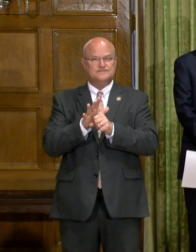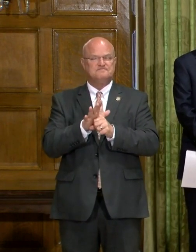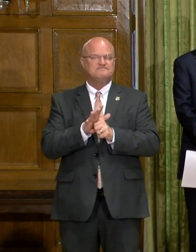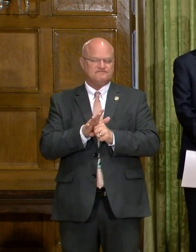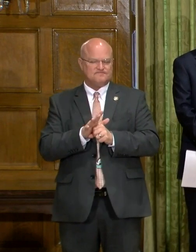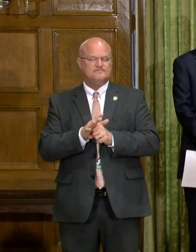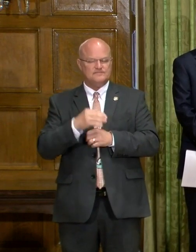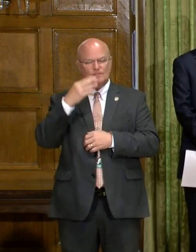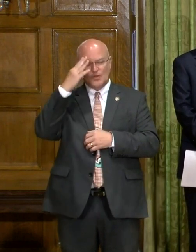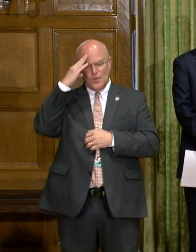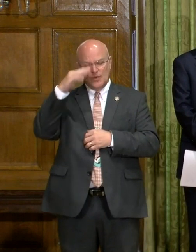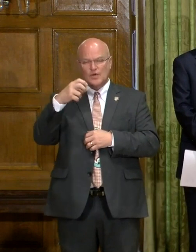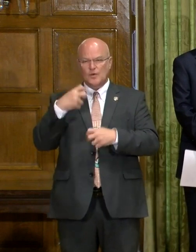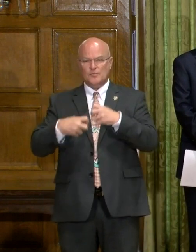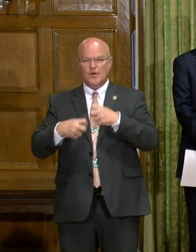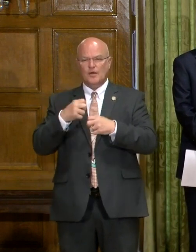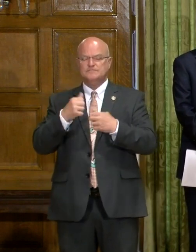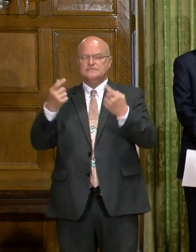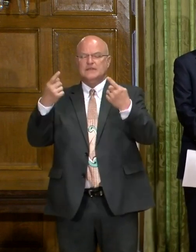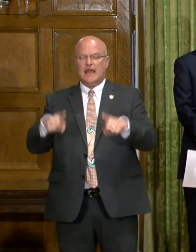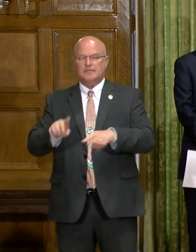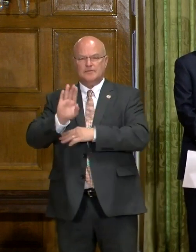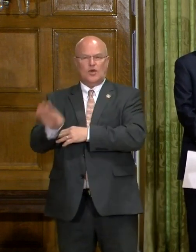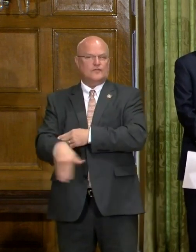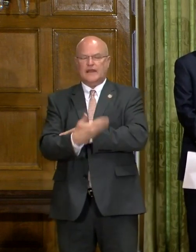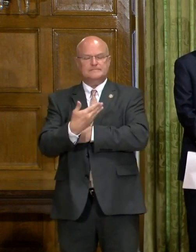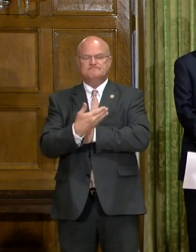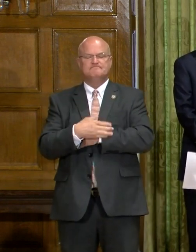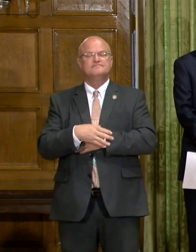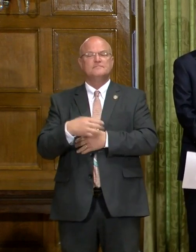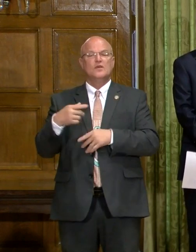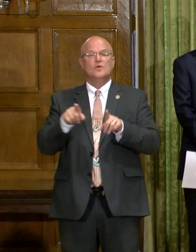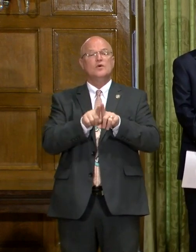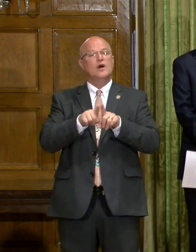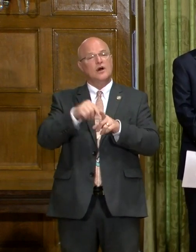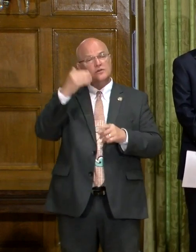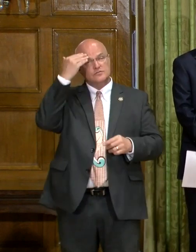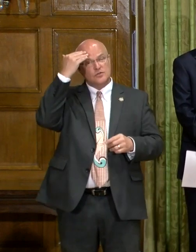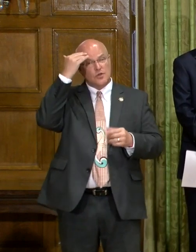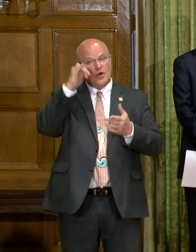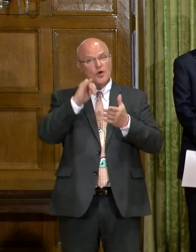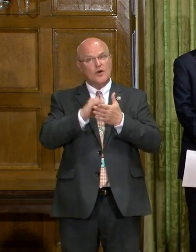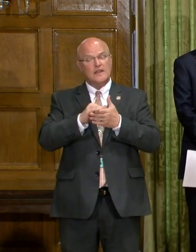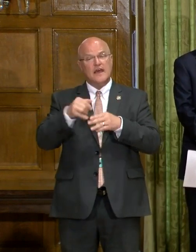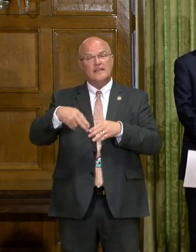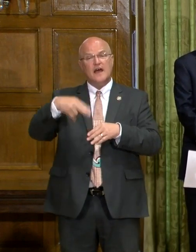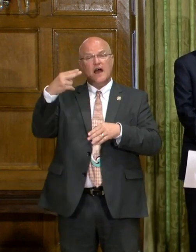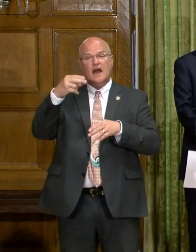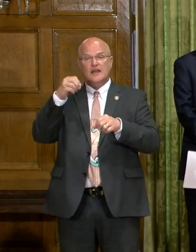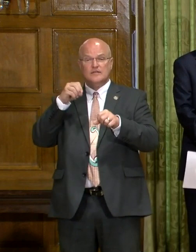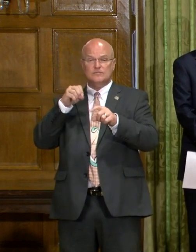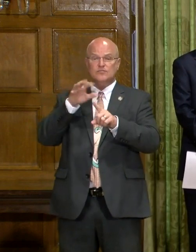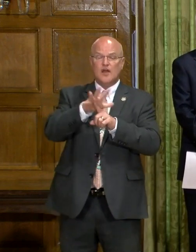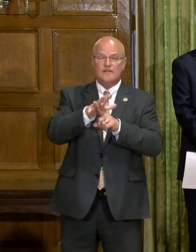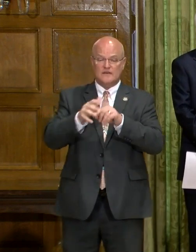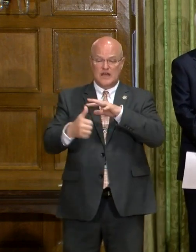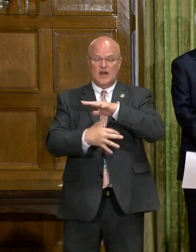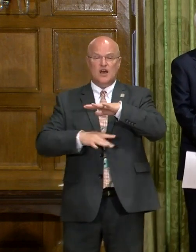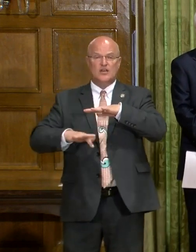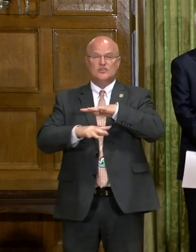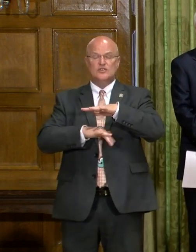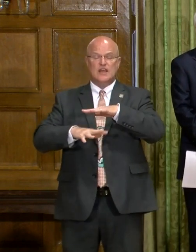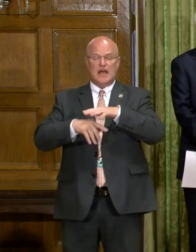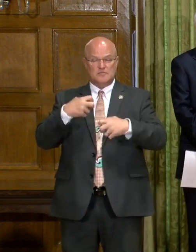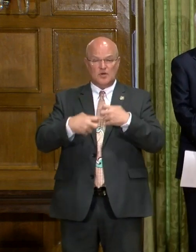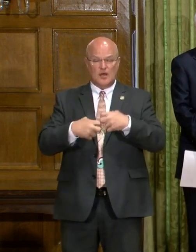we know that this problem did not just happen overnight. We also know that the higher prevalence of underlying conditions